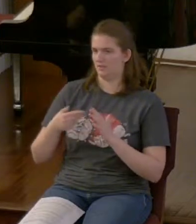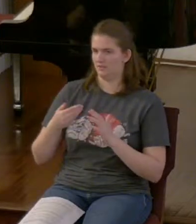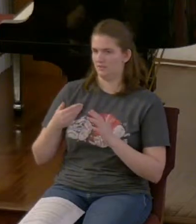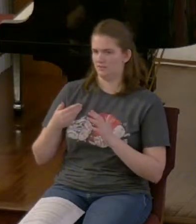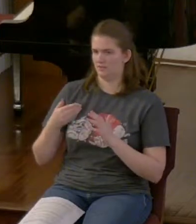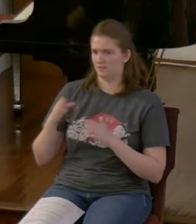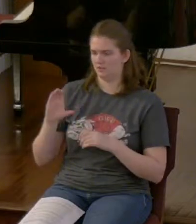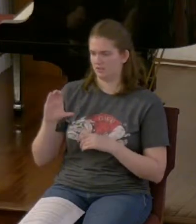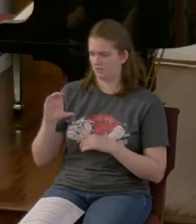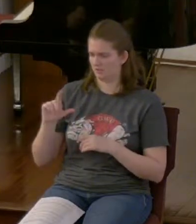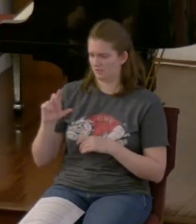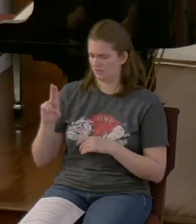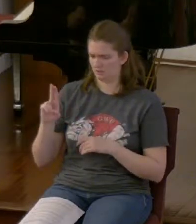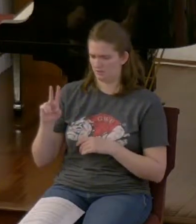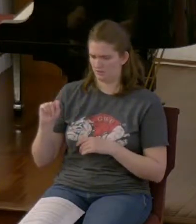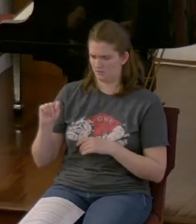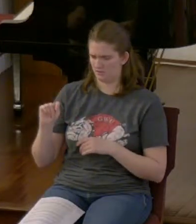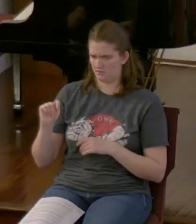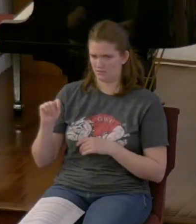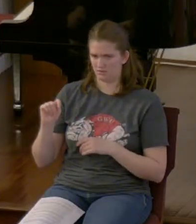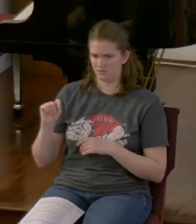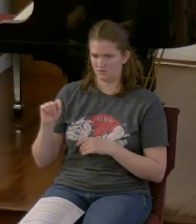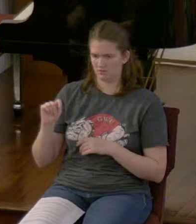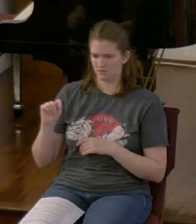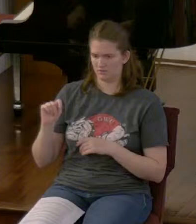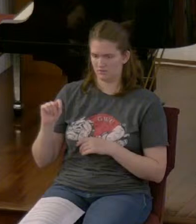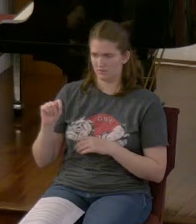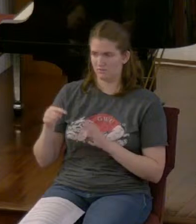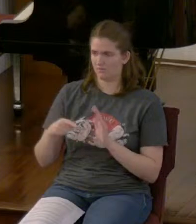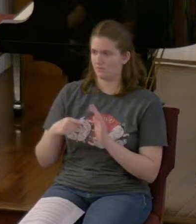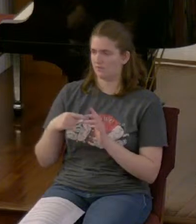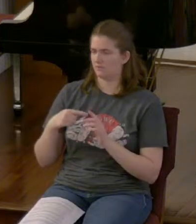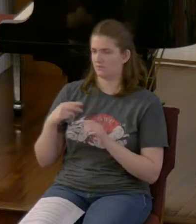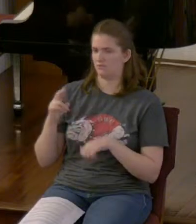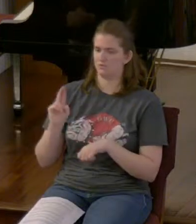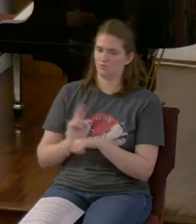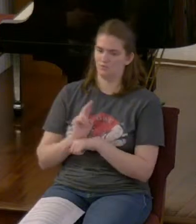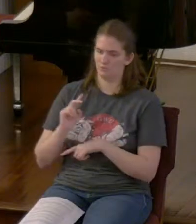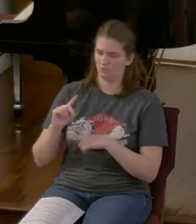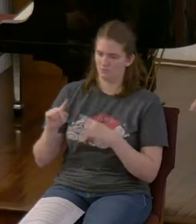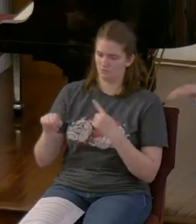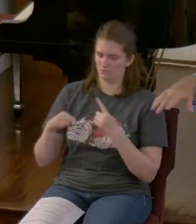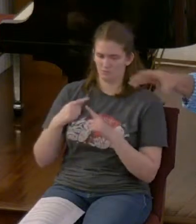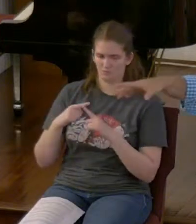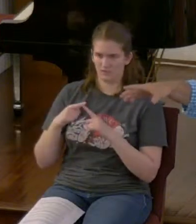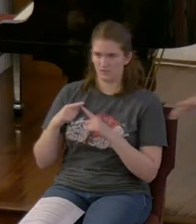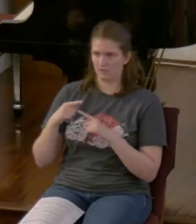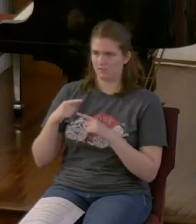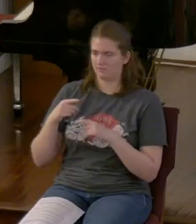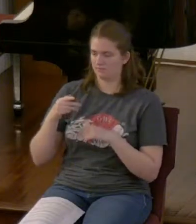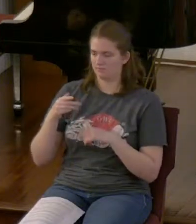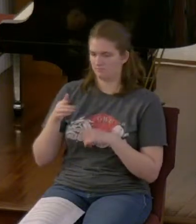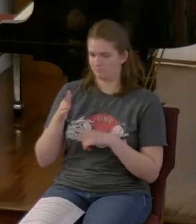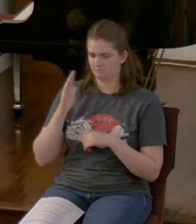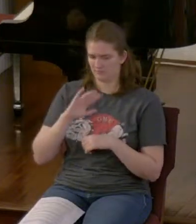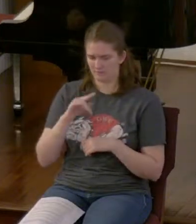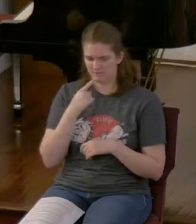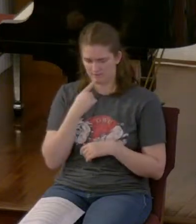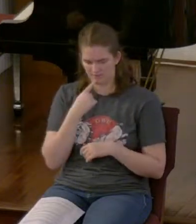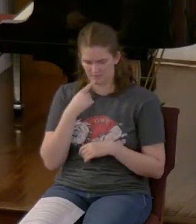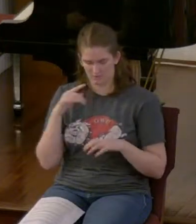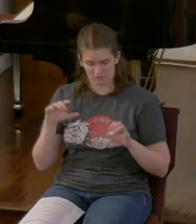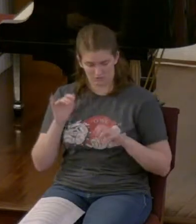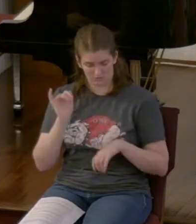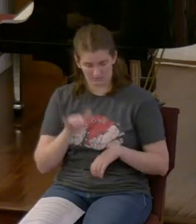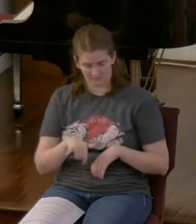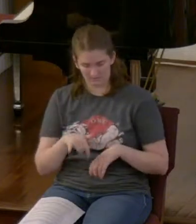it's the word that's used when like he says if you are if you do this you will be cut off from your people that's the word that's